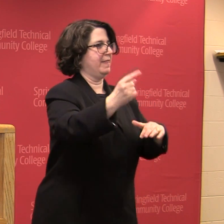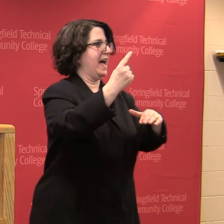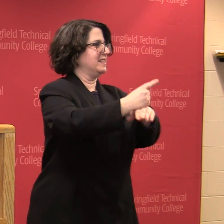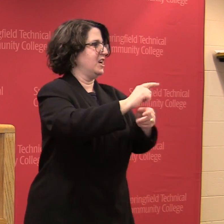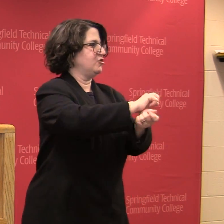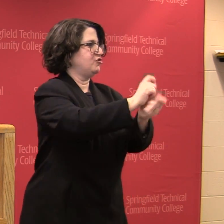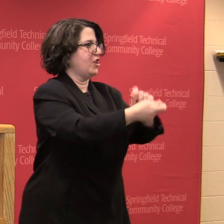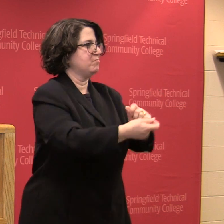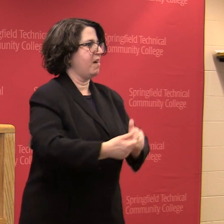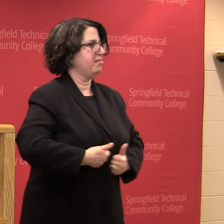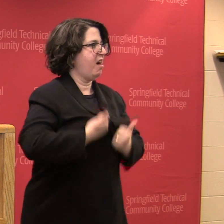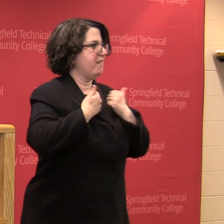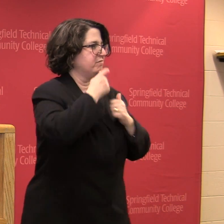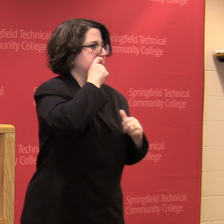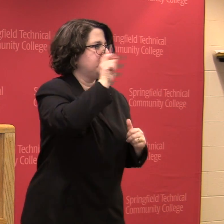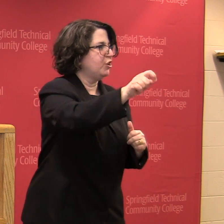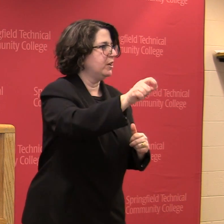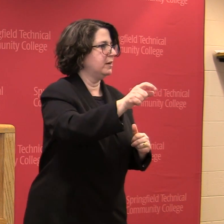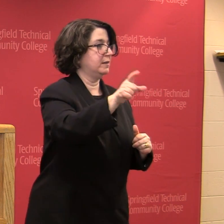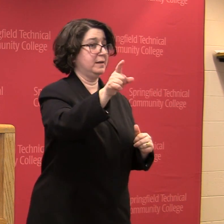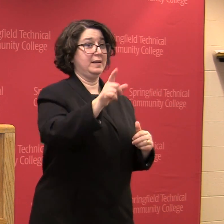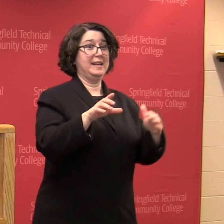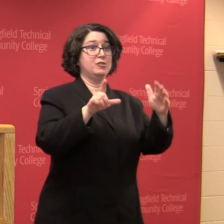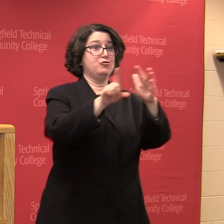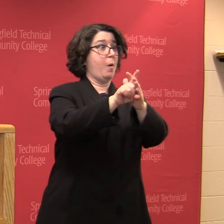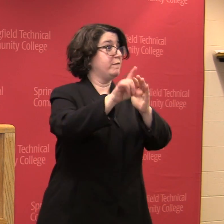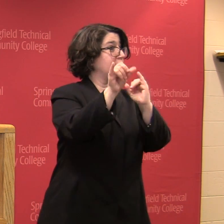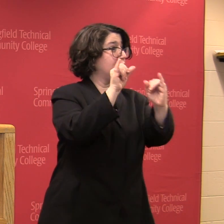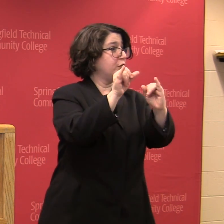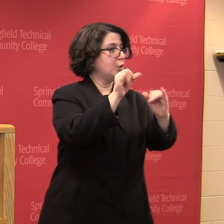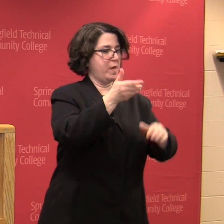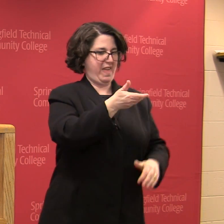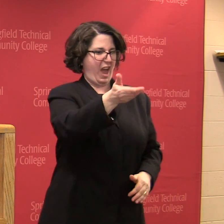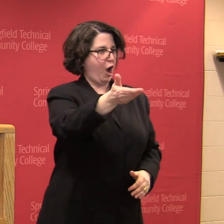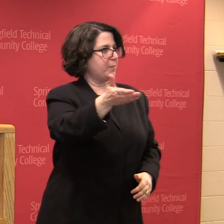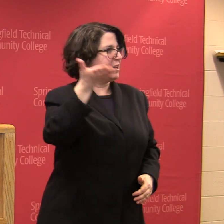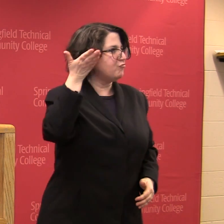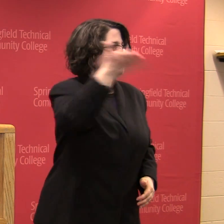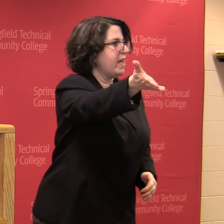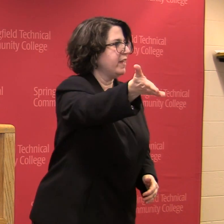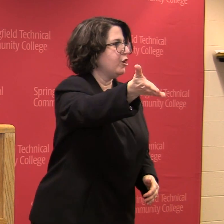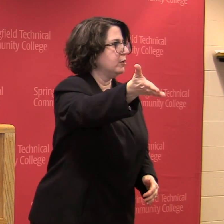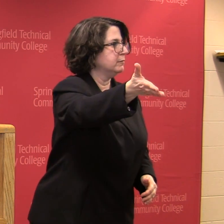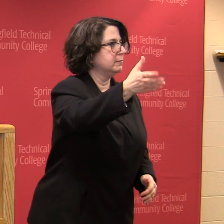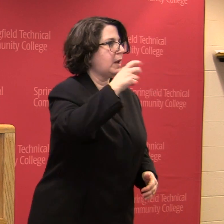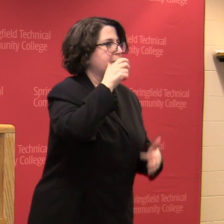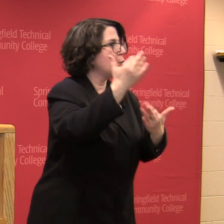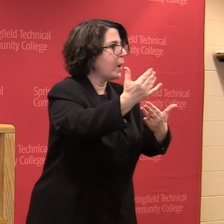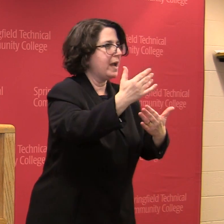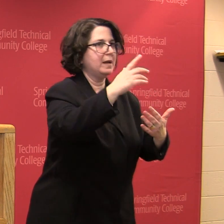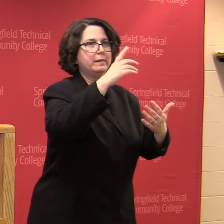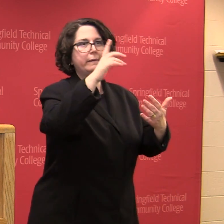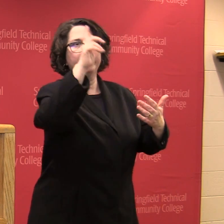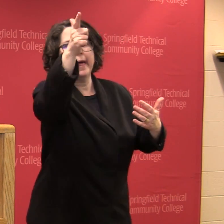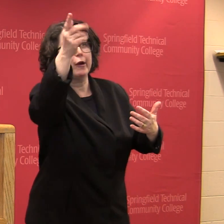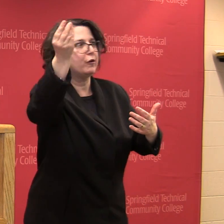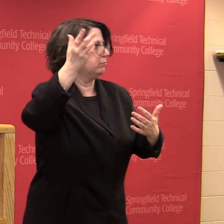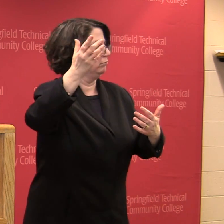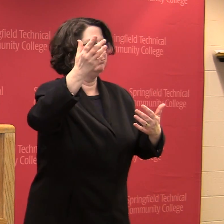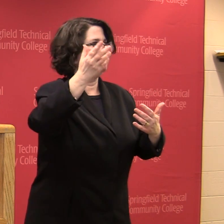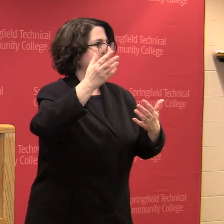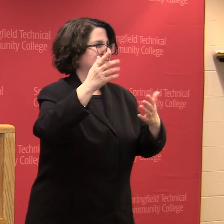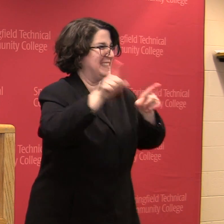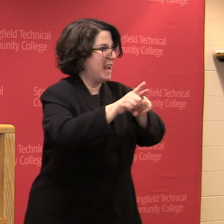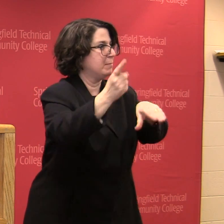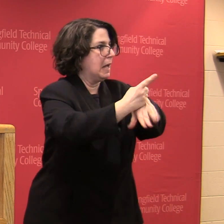everything. They hired me on the spot. I never knew how exciting that could be. I bought my uniform,